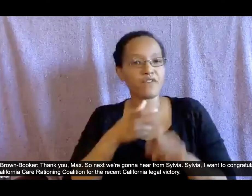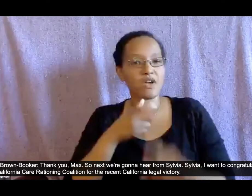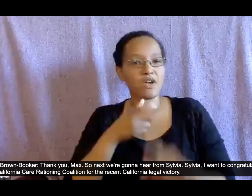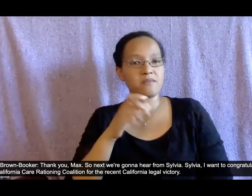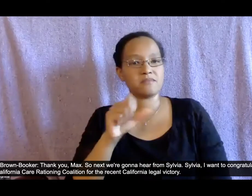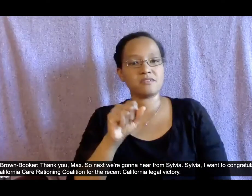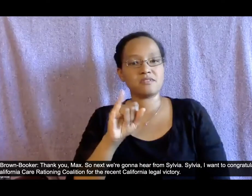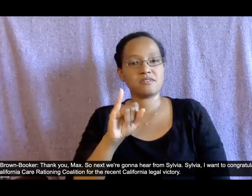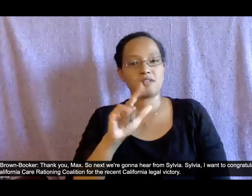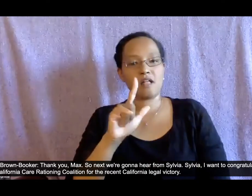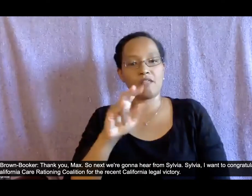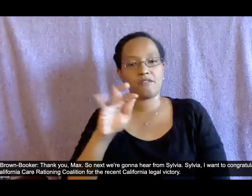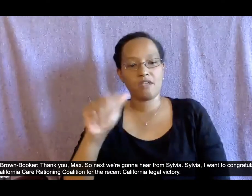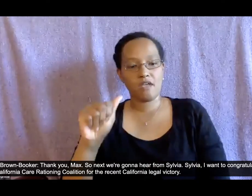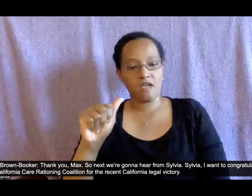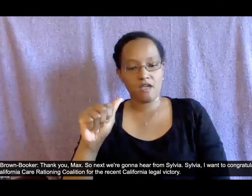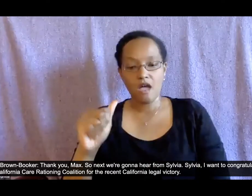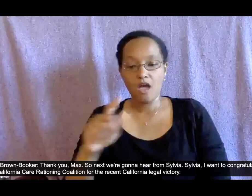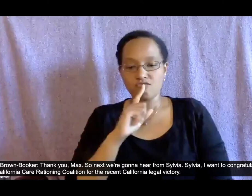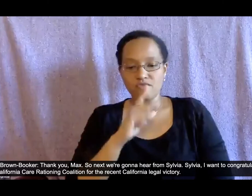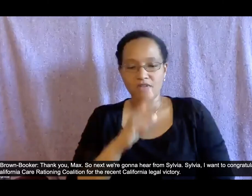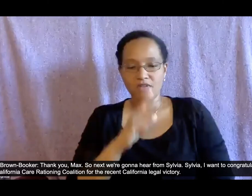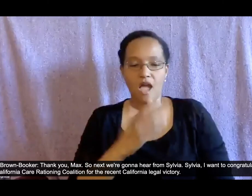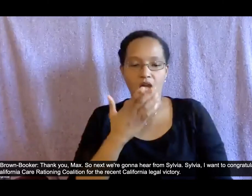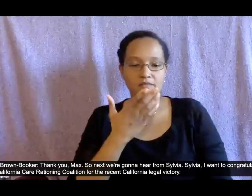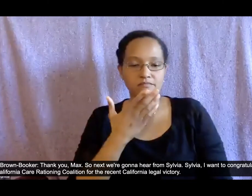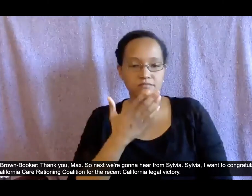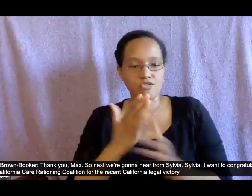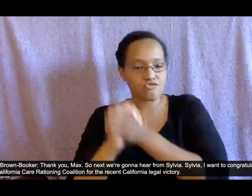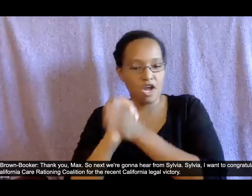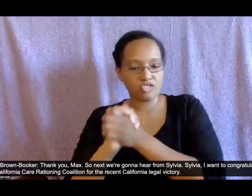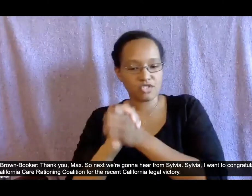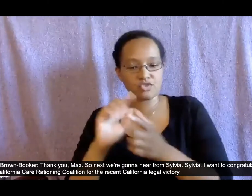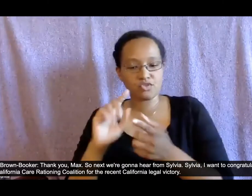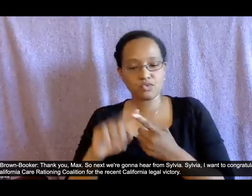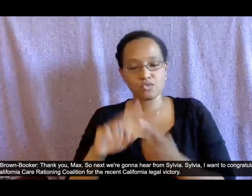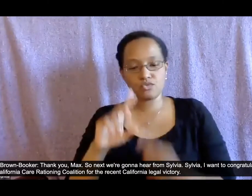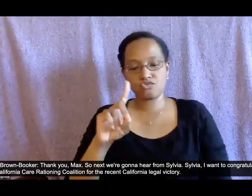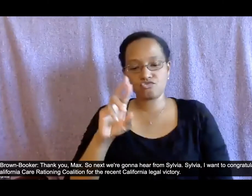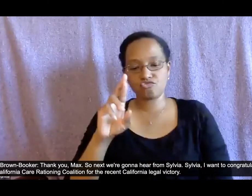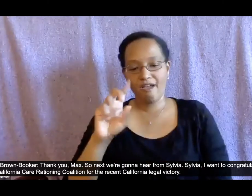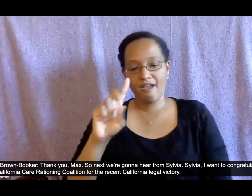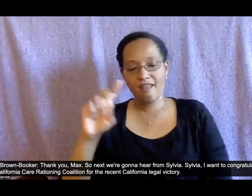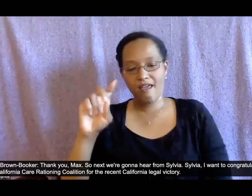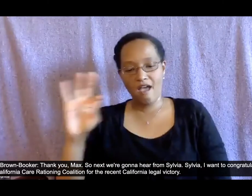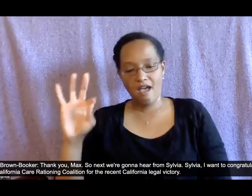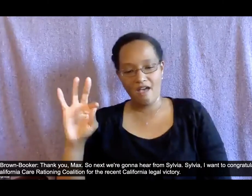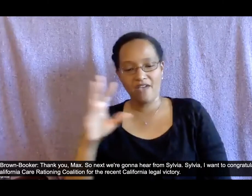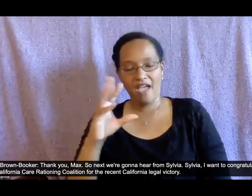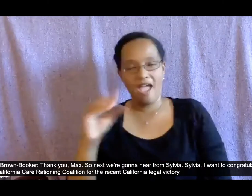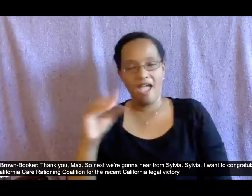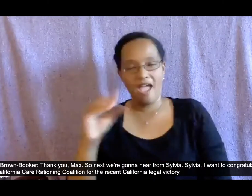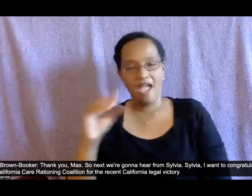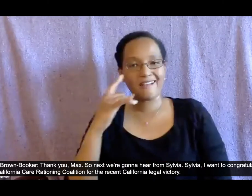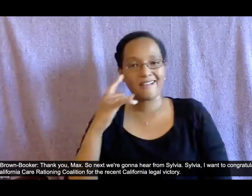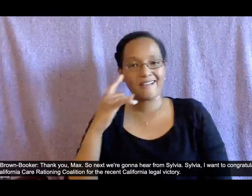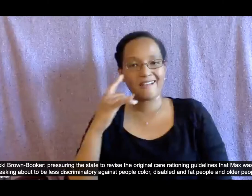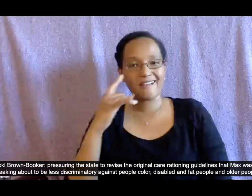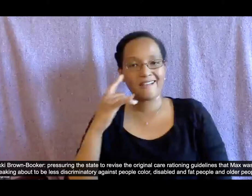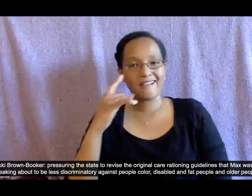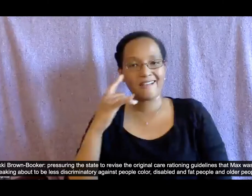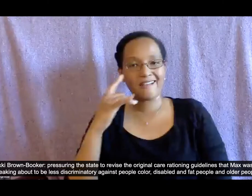congratulate dreadf and the california care rationing coalition for the recent california legal victory um